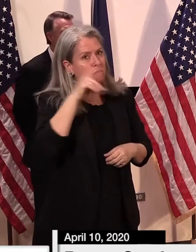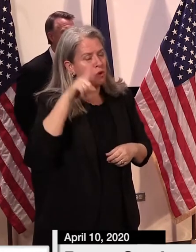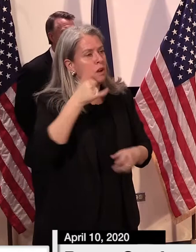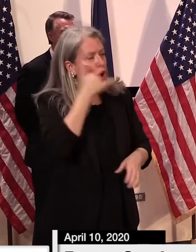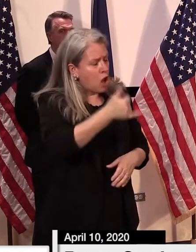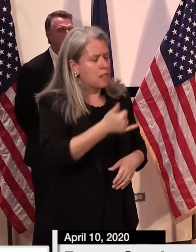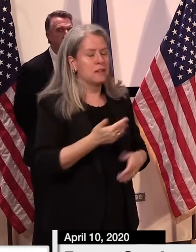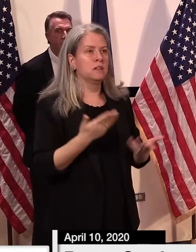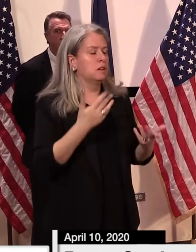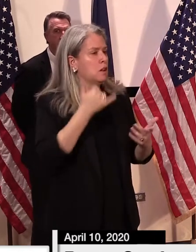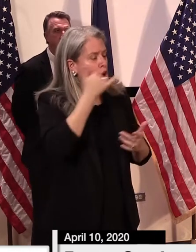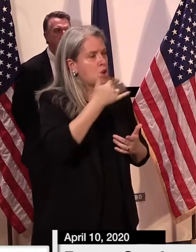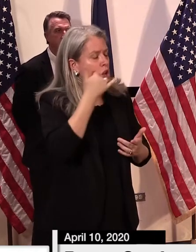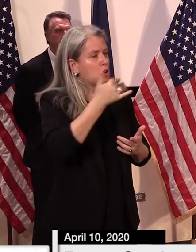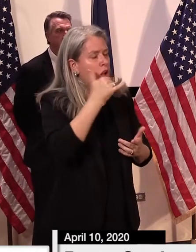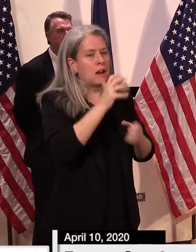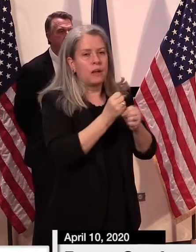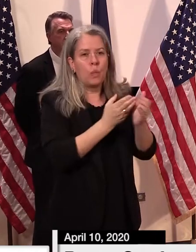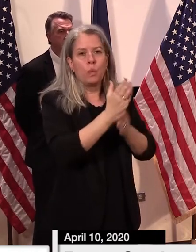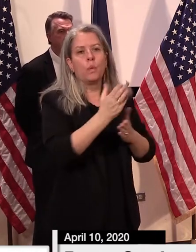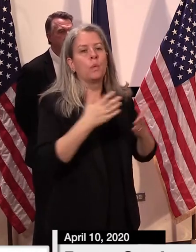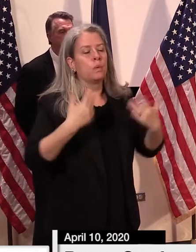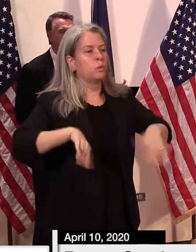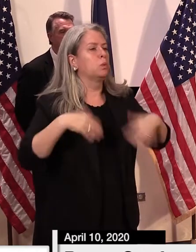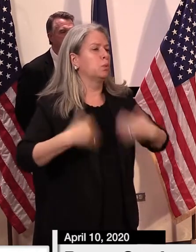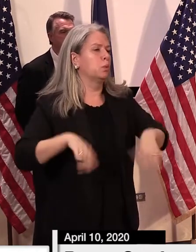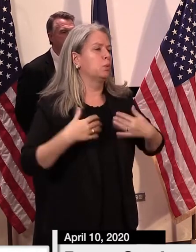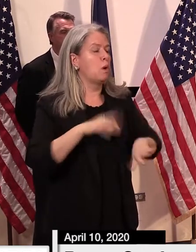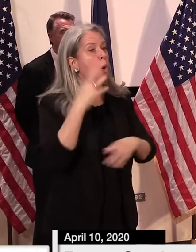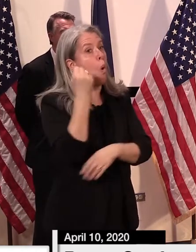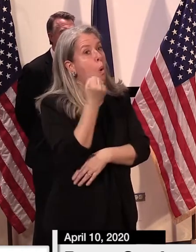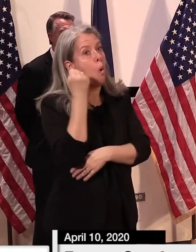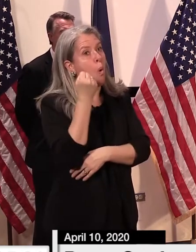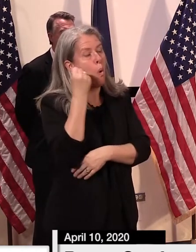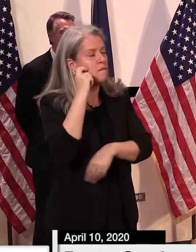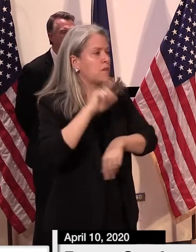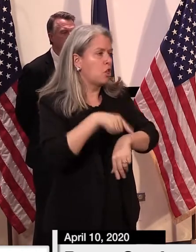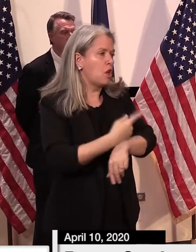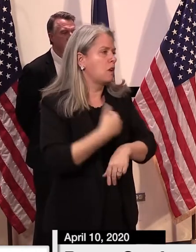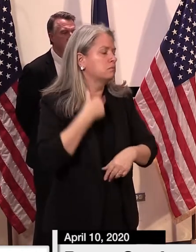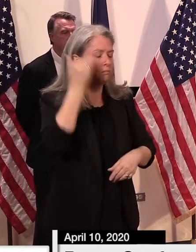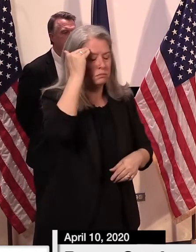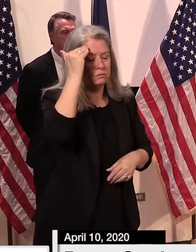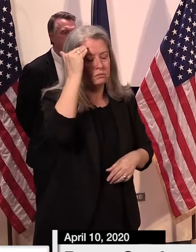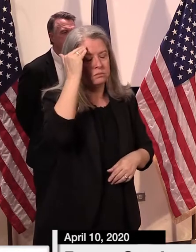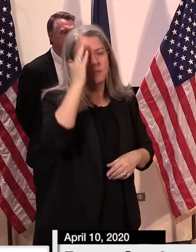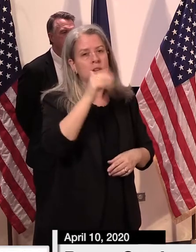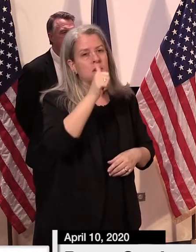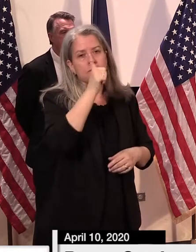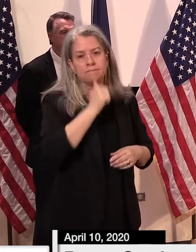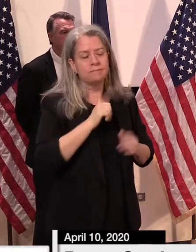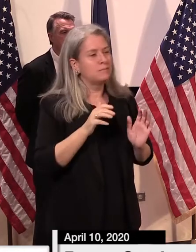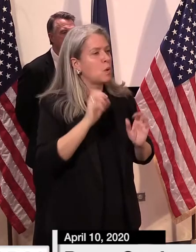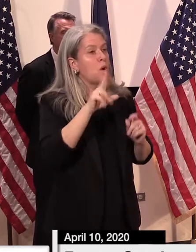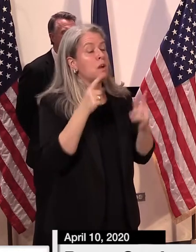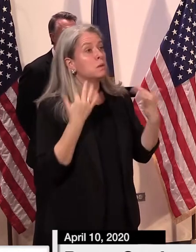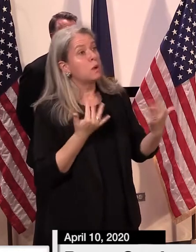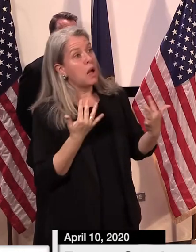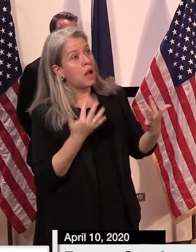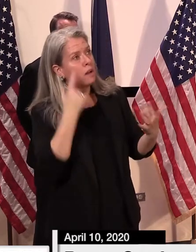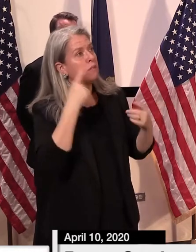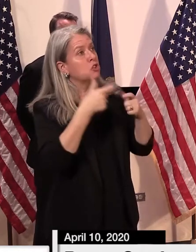so I extend my deepest gratitude for those of you who are trying to get through and can't get through or are waiting to get your